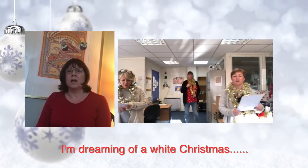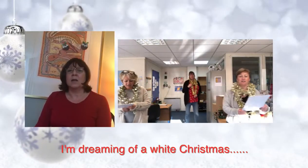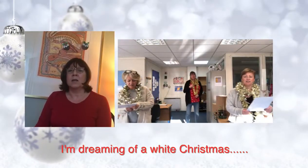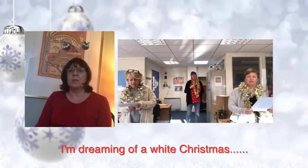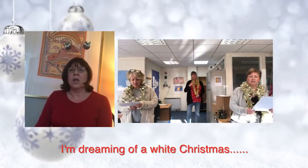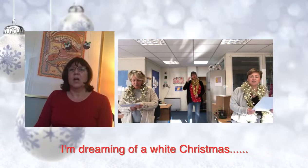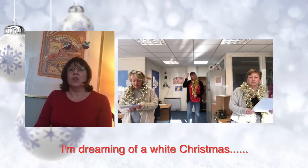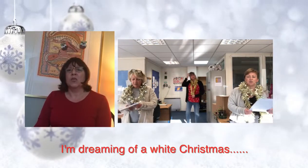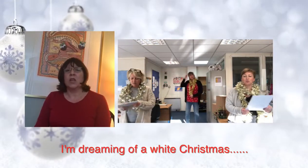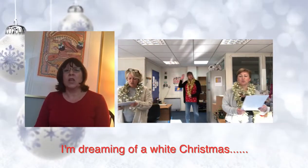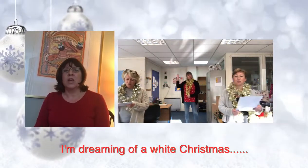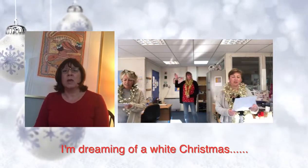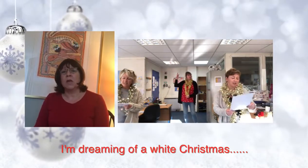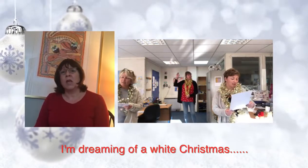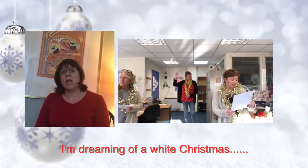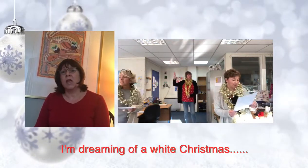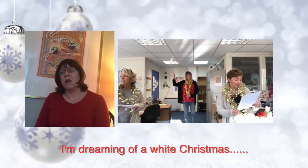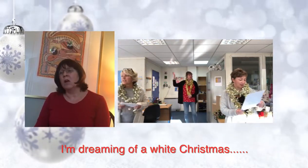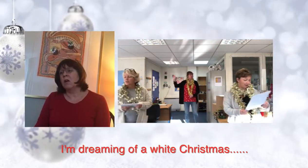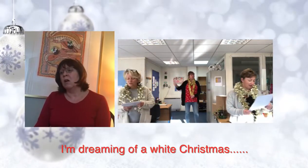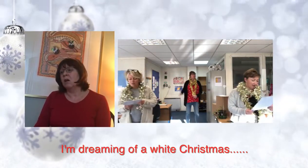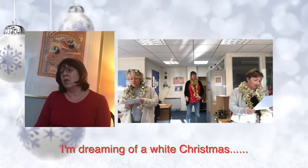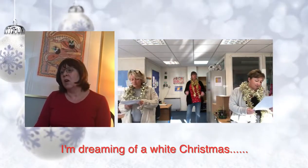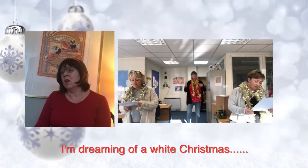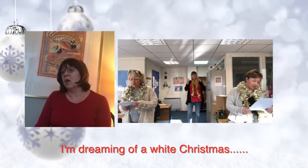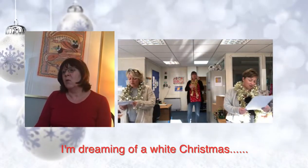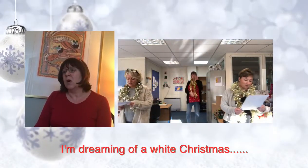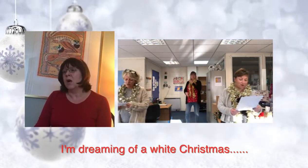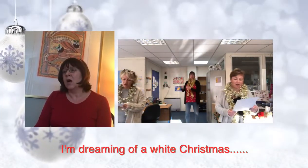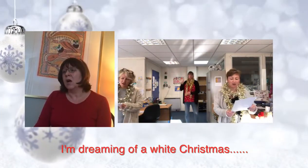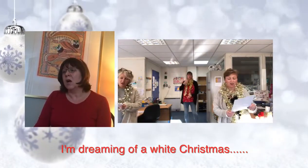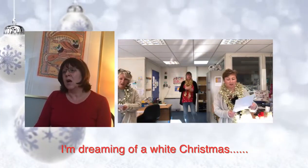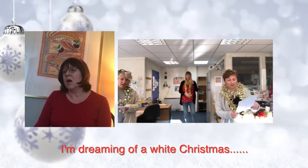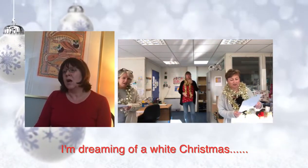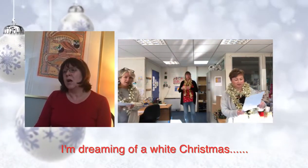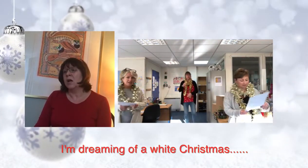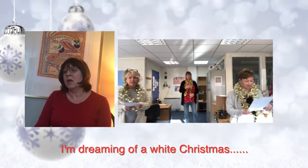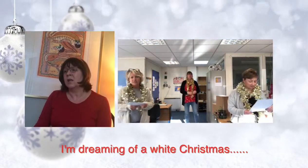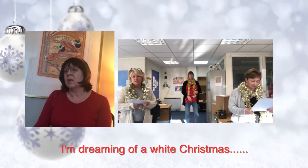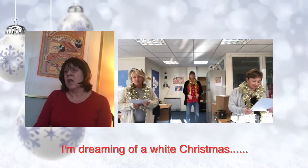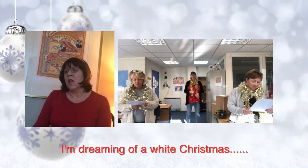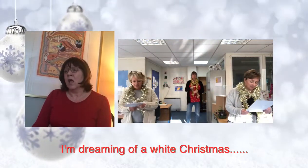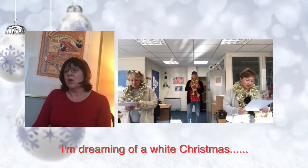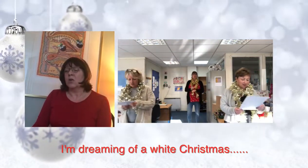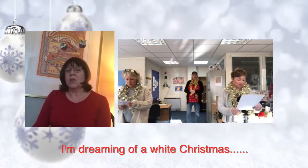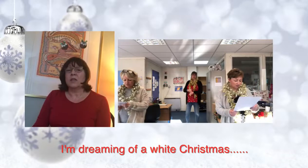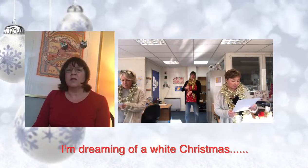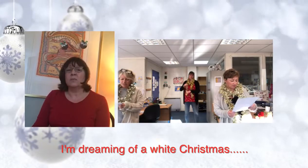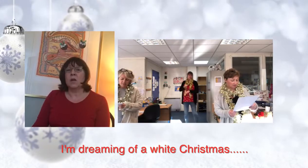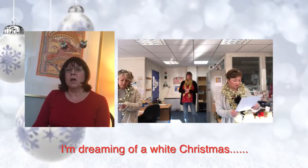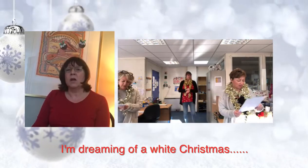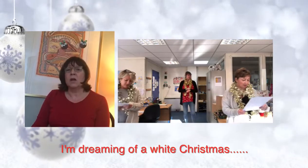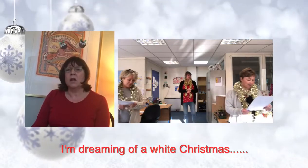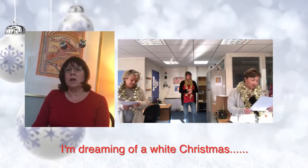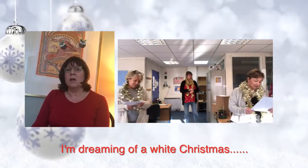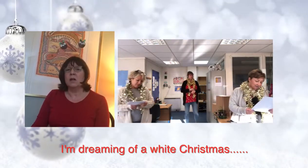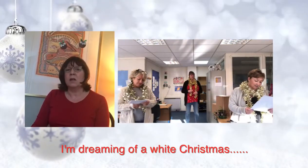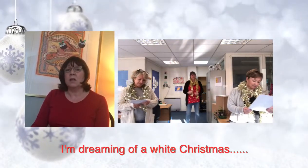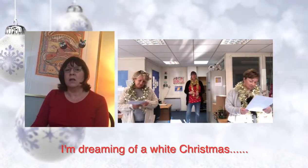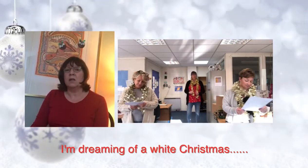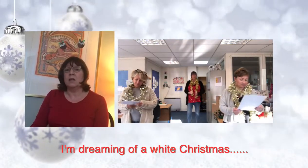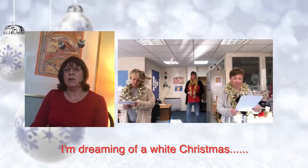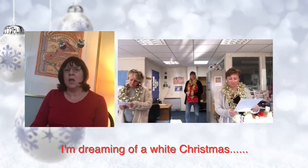I'm dreaming of a white Christmas